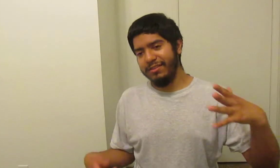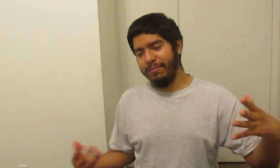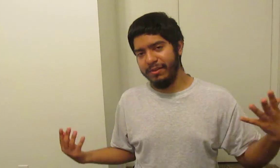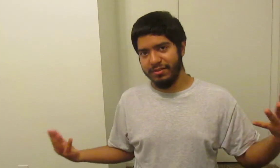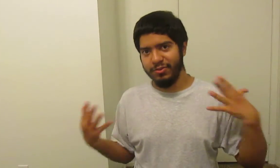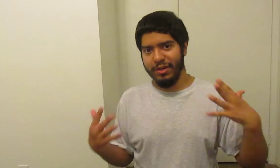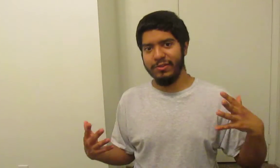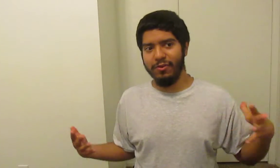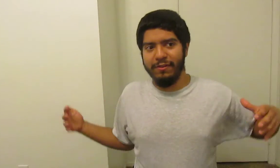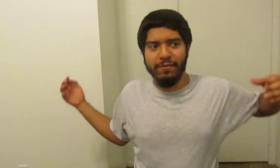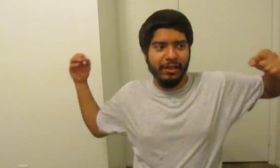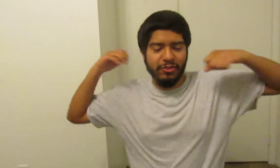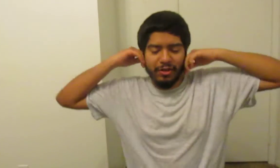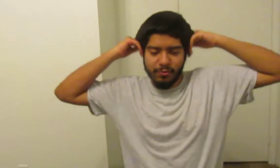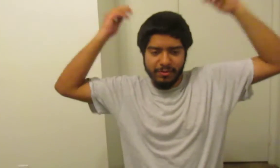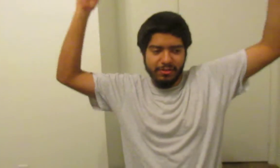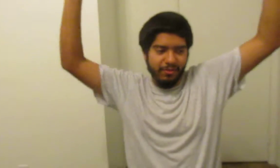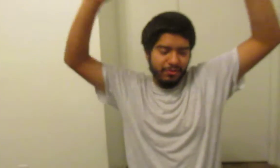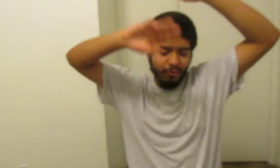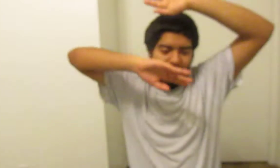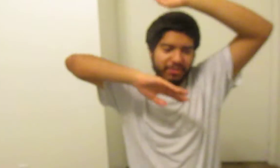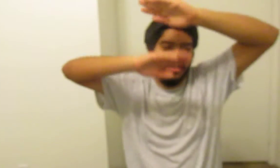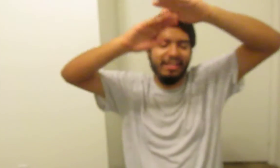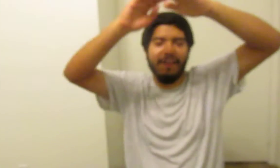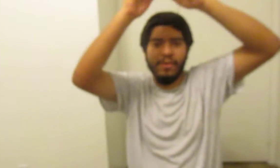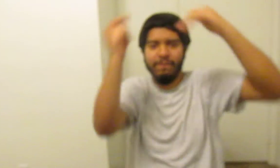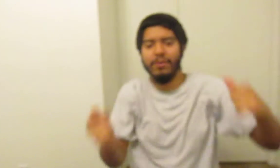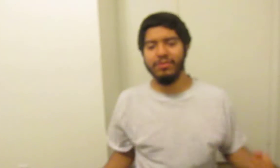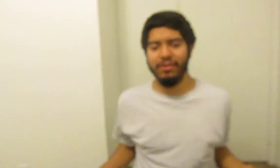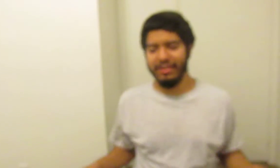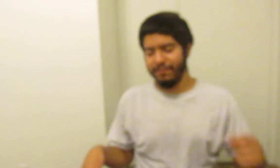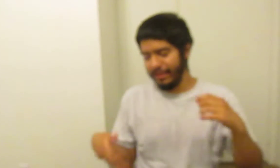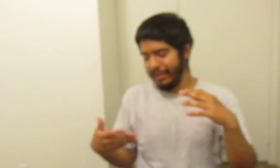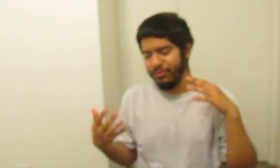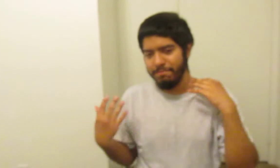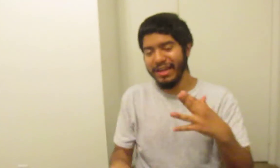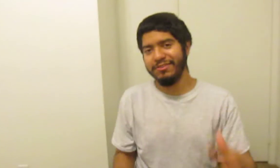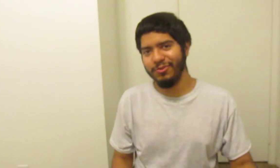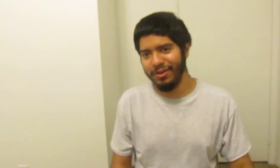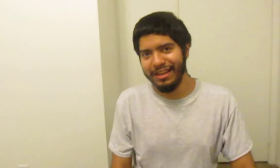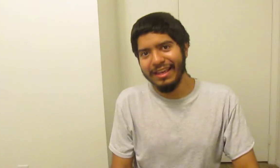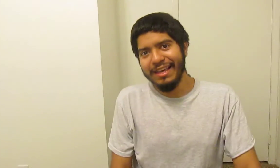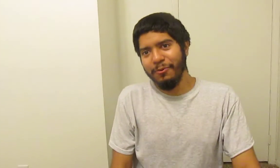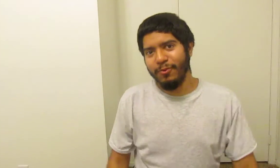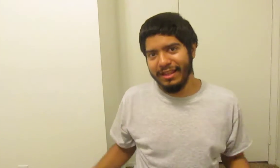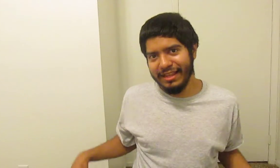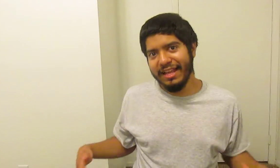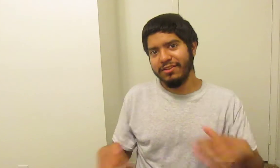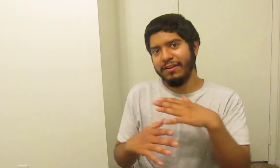up in a situation where they fucking transform into these two machines that fucking fuse together as if it was a mega sword. And then it ends on a